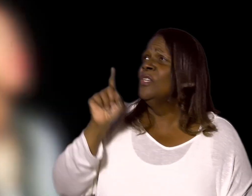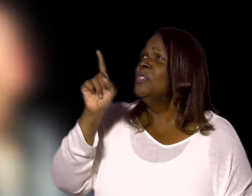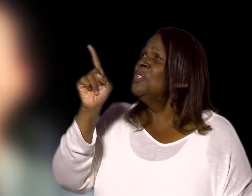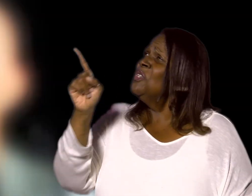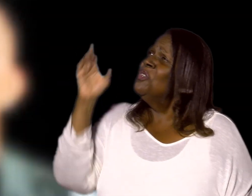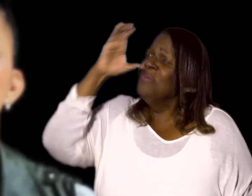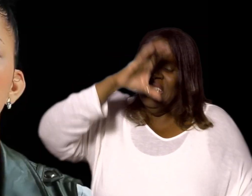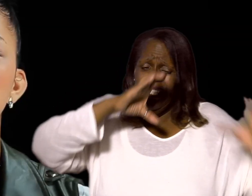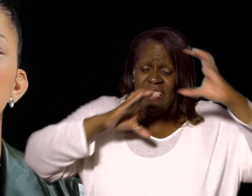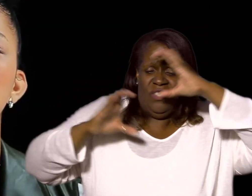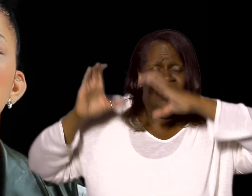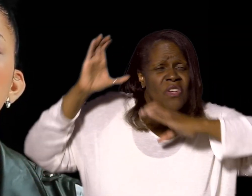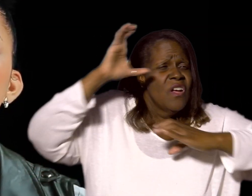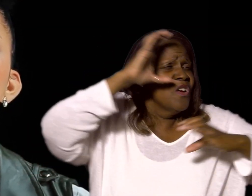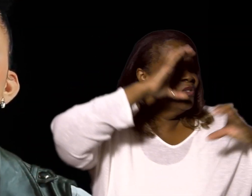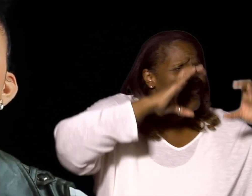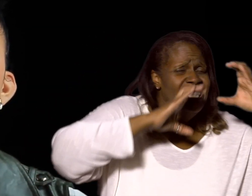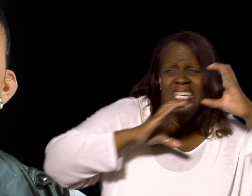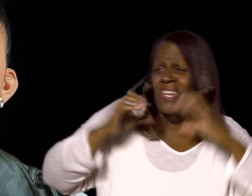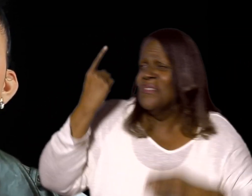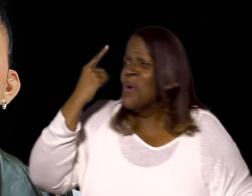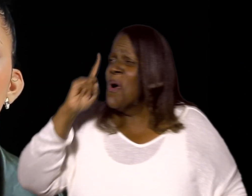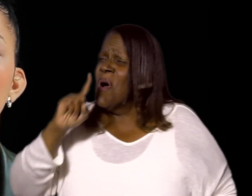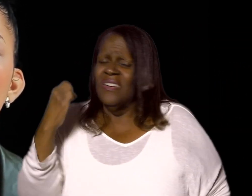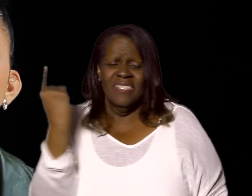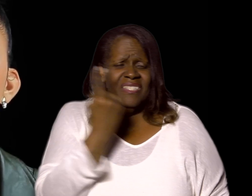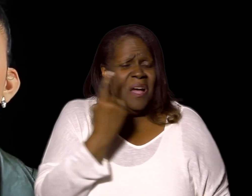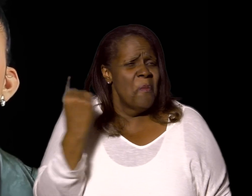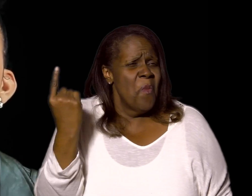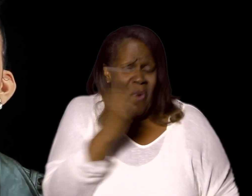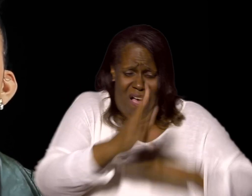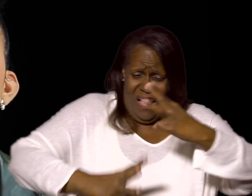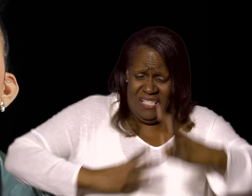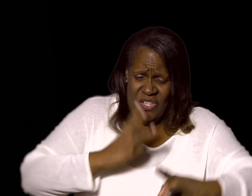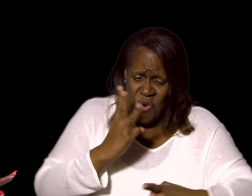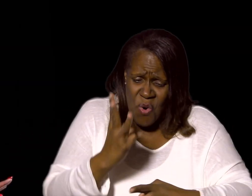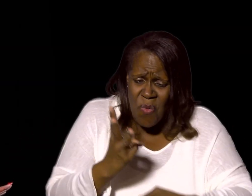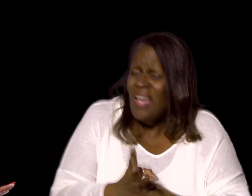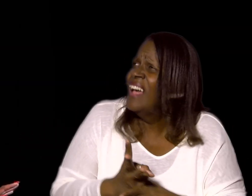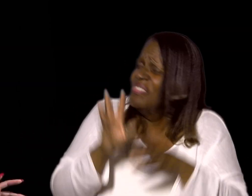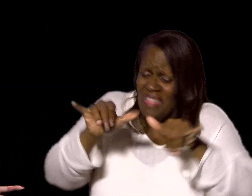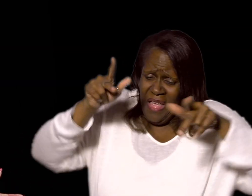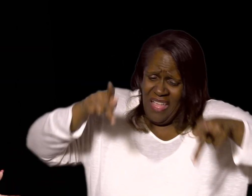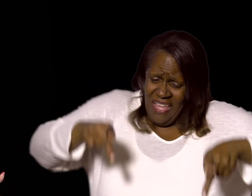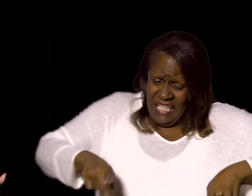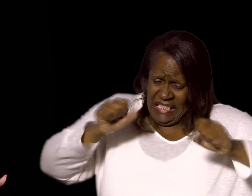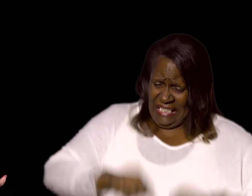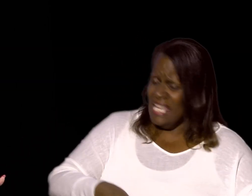You've been searching for someone who will give you